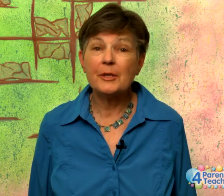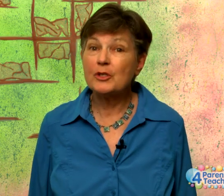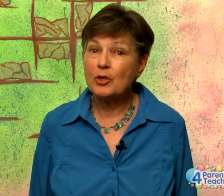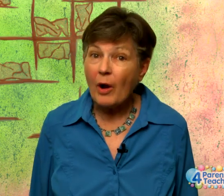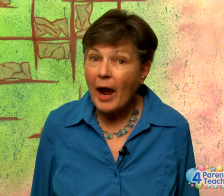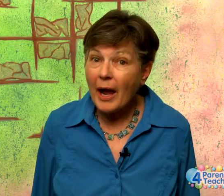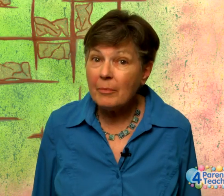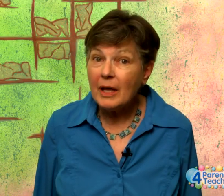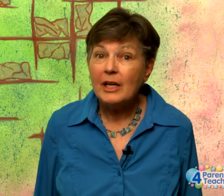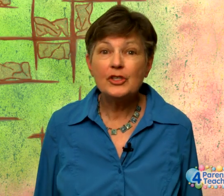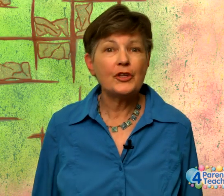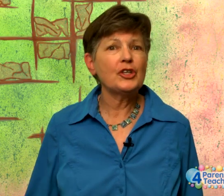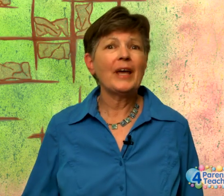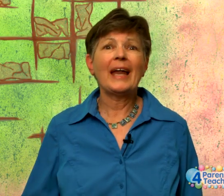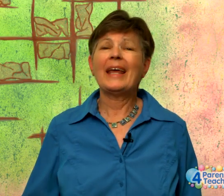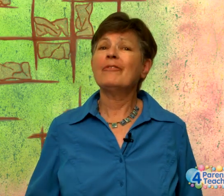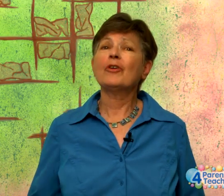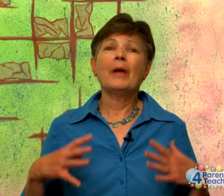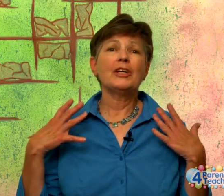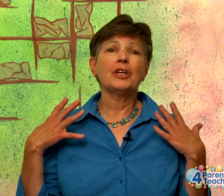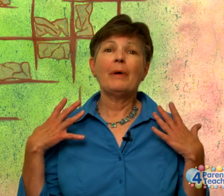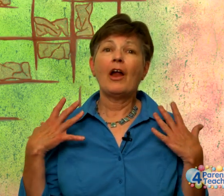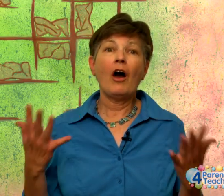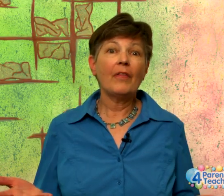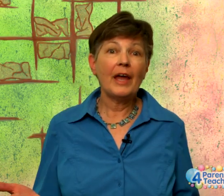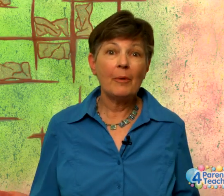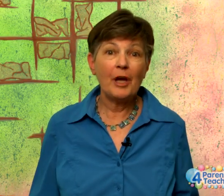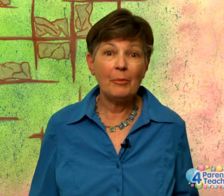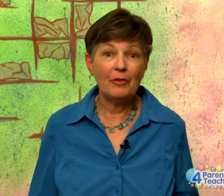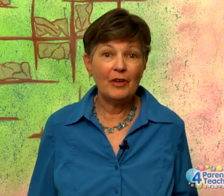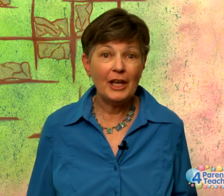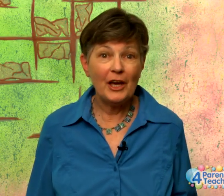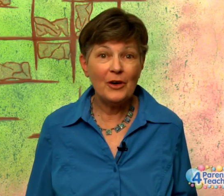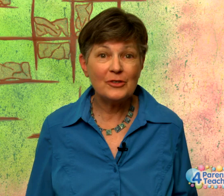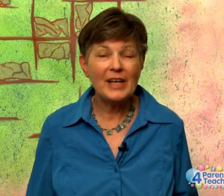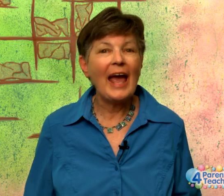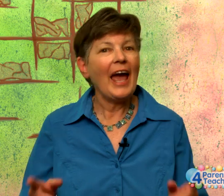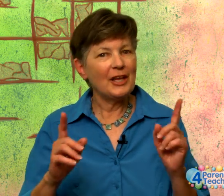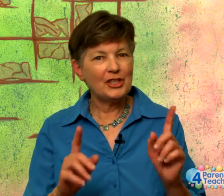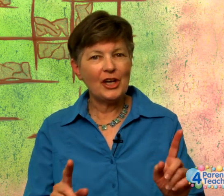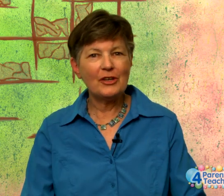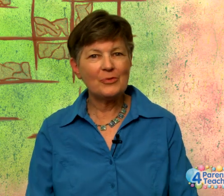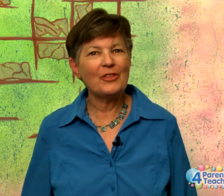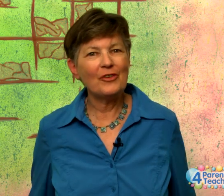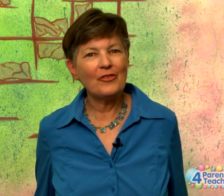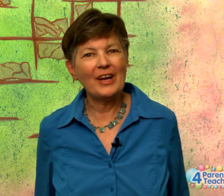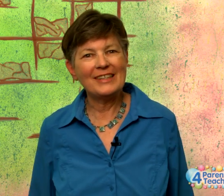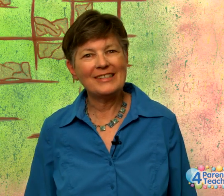subscribe, so that you'll get information about all the upcoming videos, and share us with your friends.